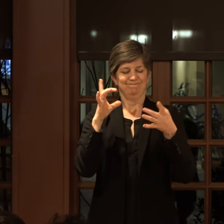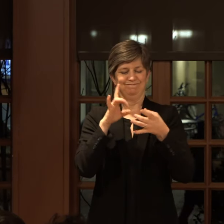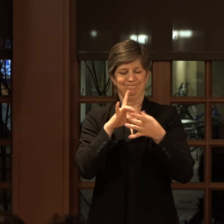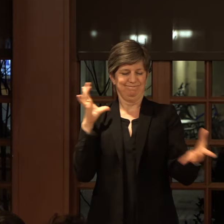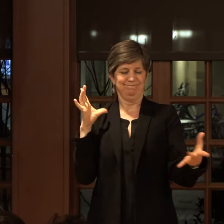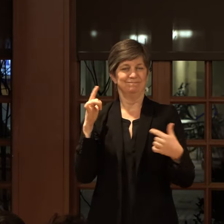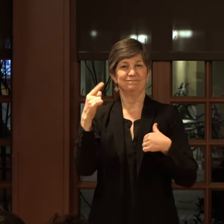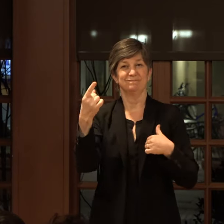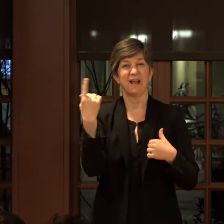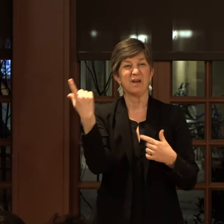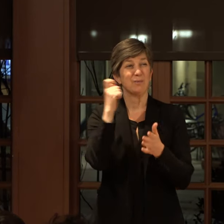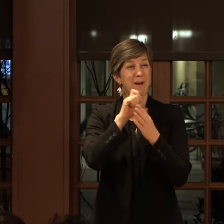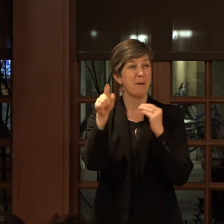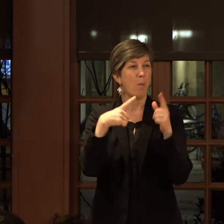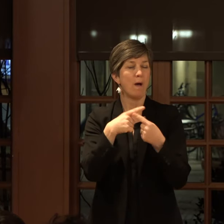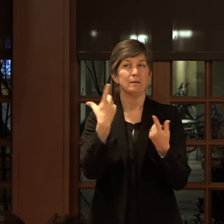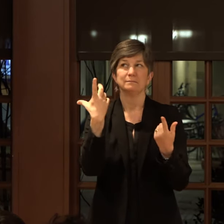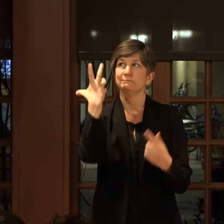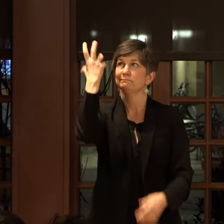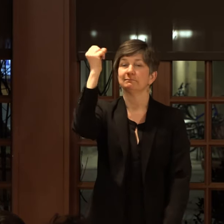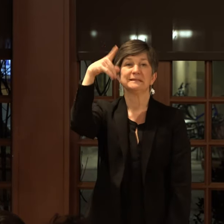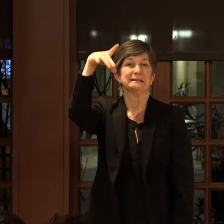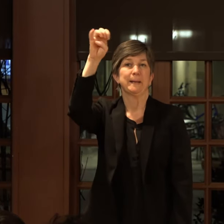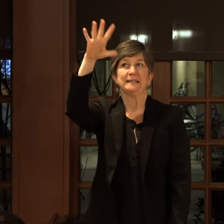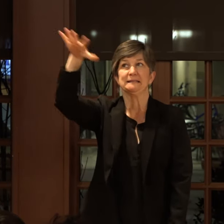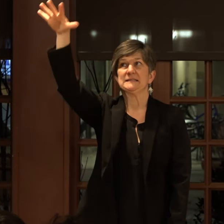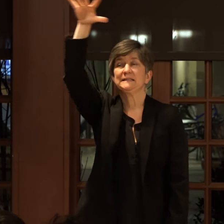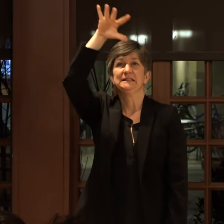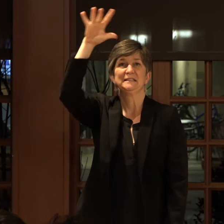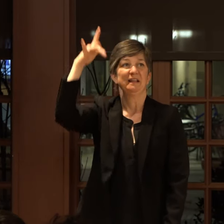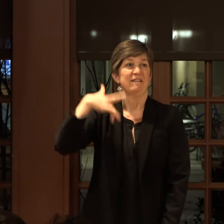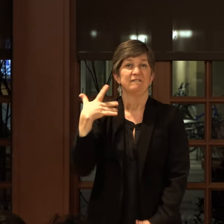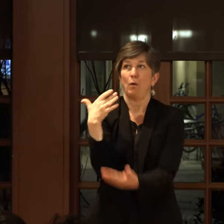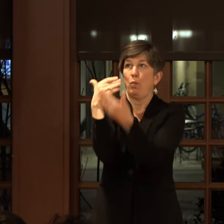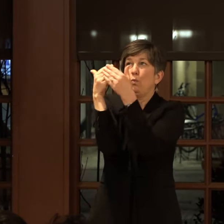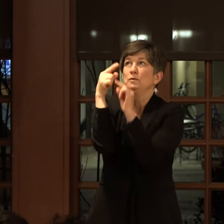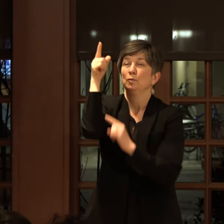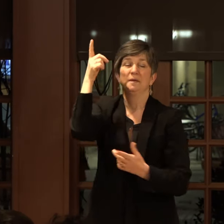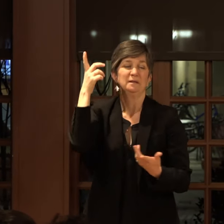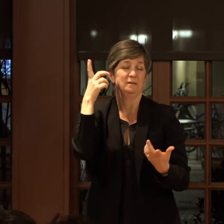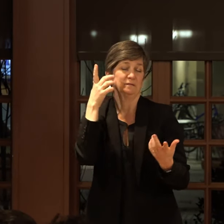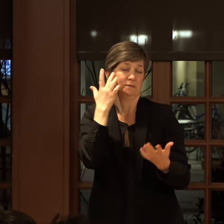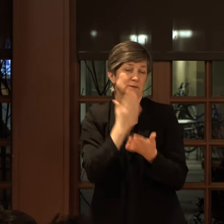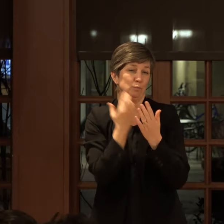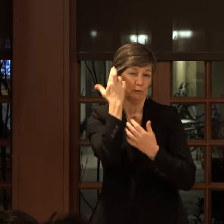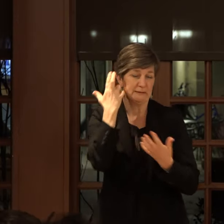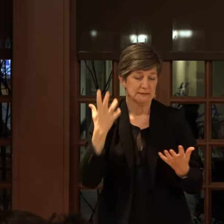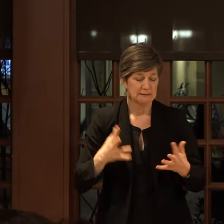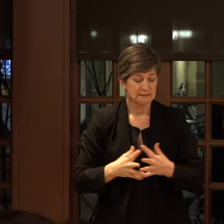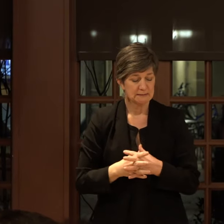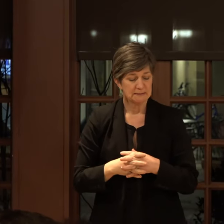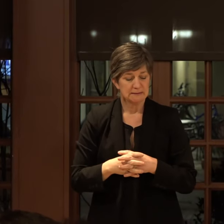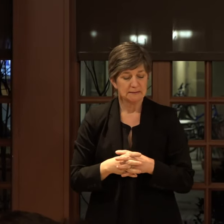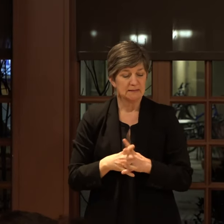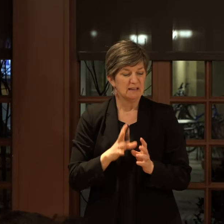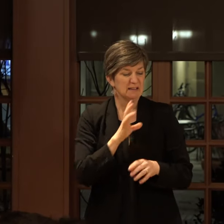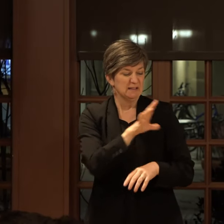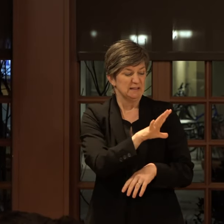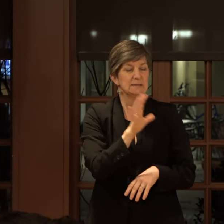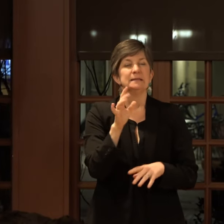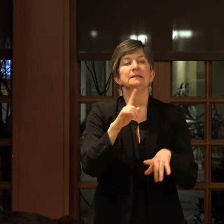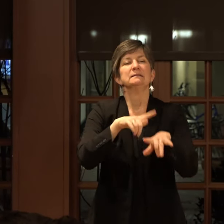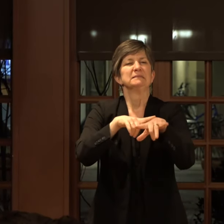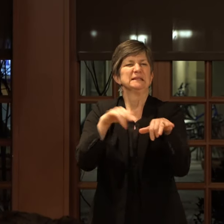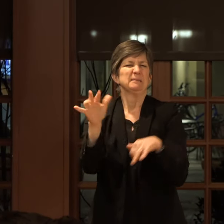thing I could write about was outer space. It was like the thing that felt closest to me somehow. And this was right around the